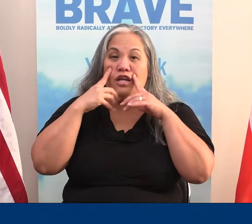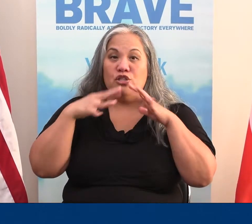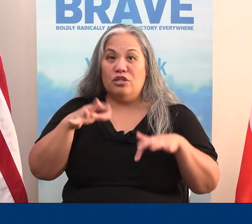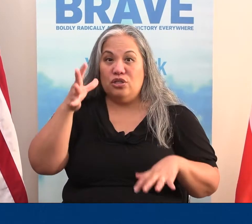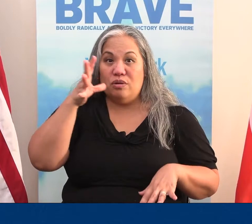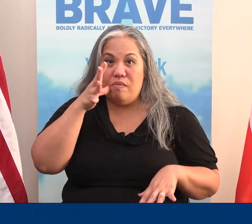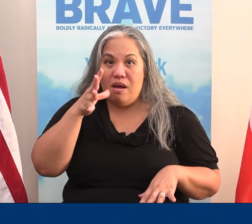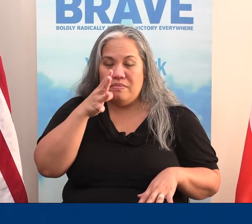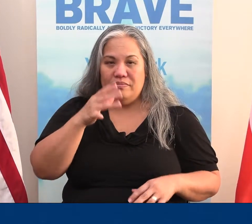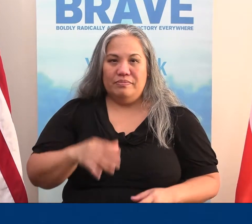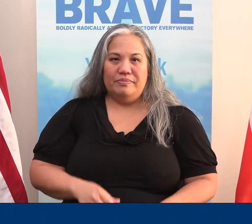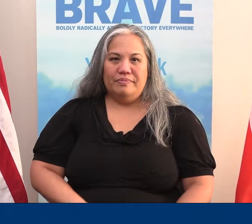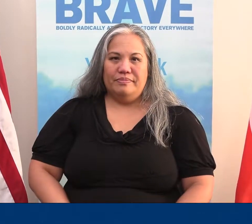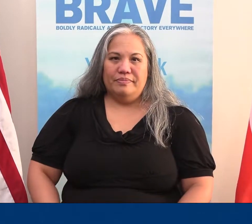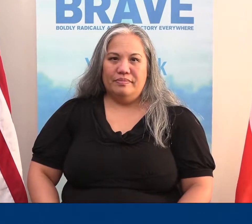Now, here's a shock to your mom.